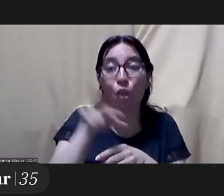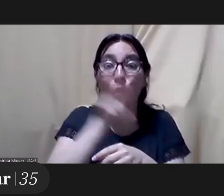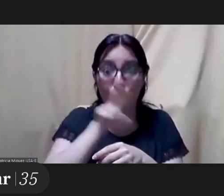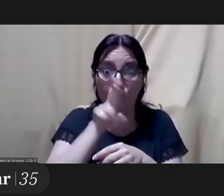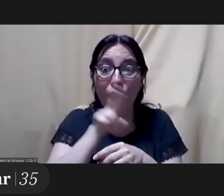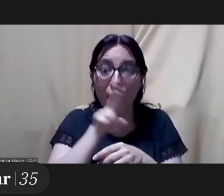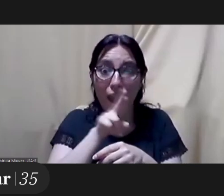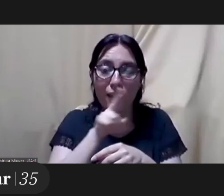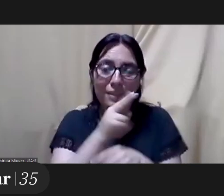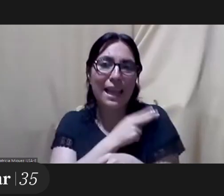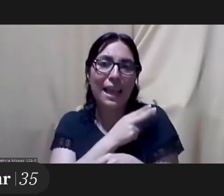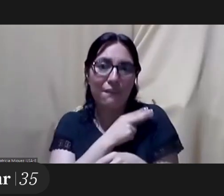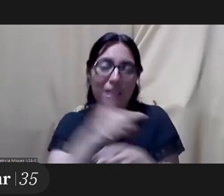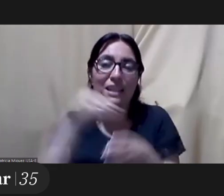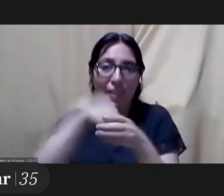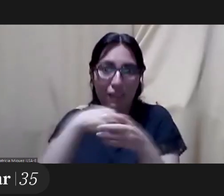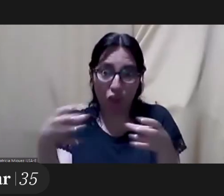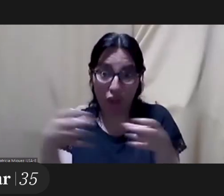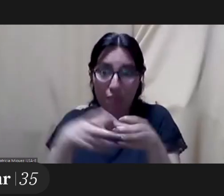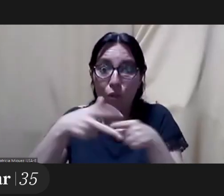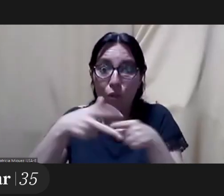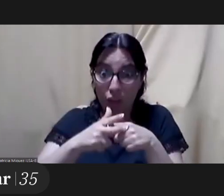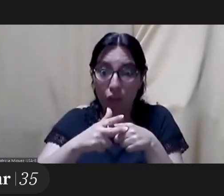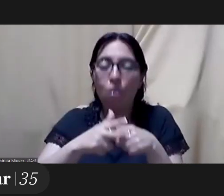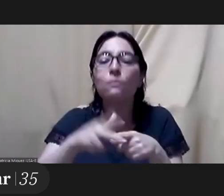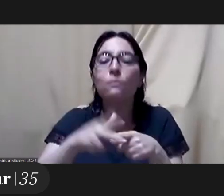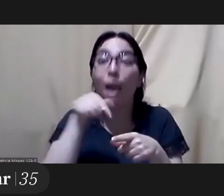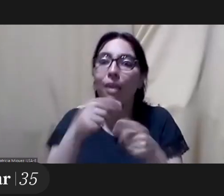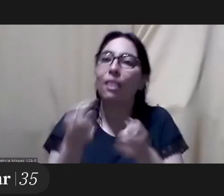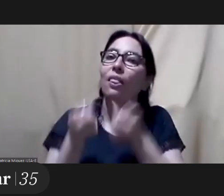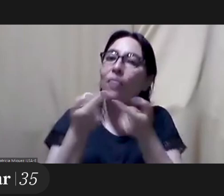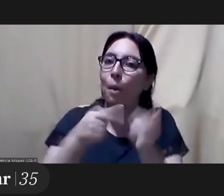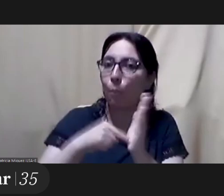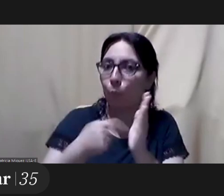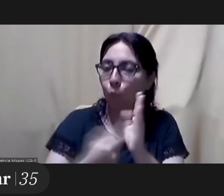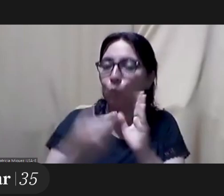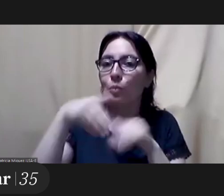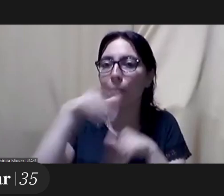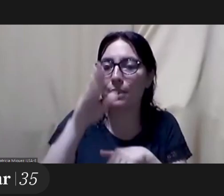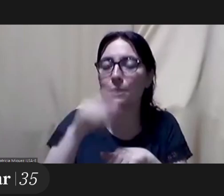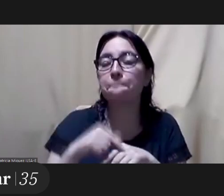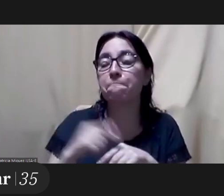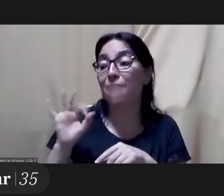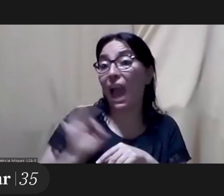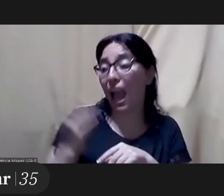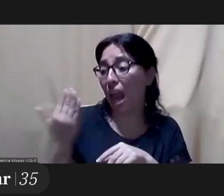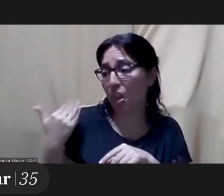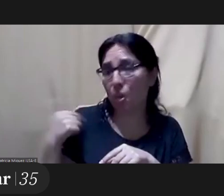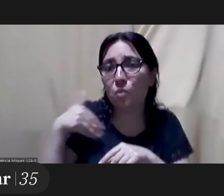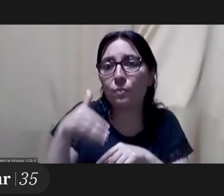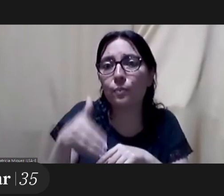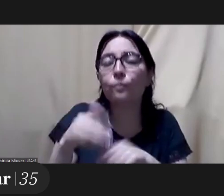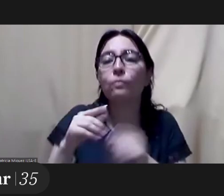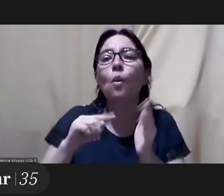in leading positions of the technical teams and this year we've taken other steps forward